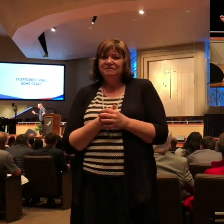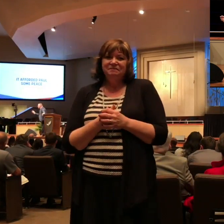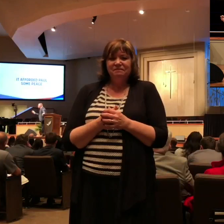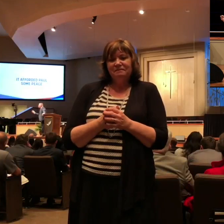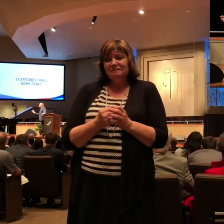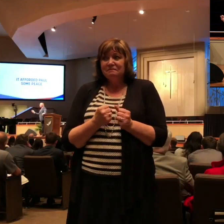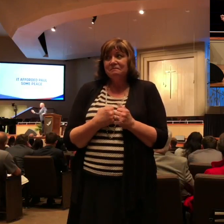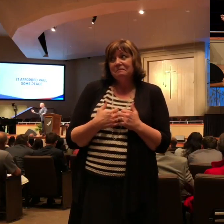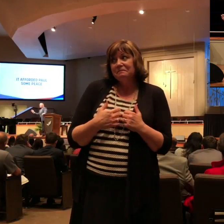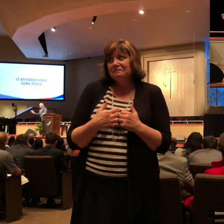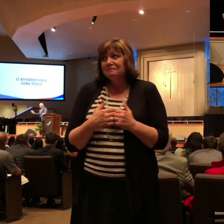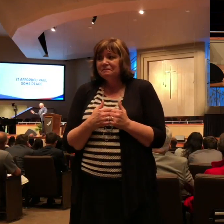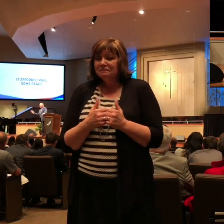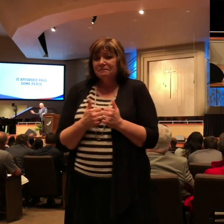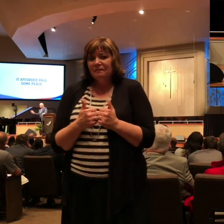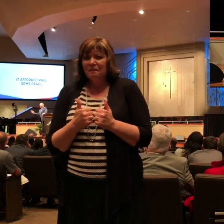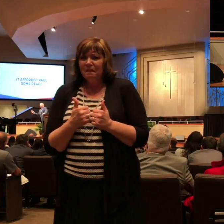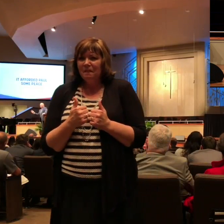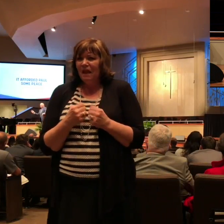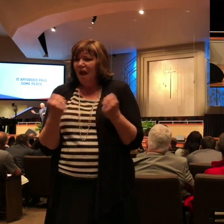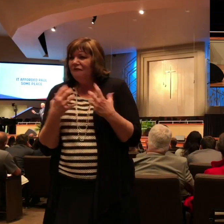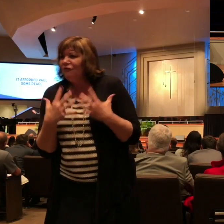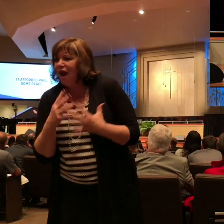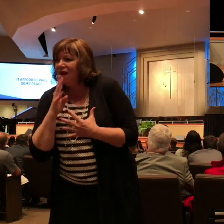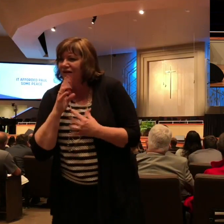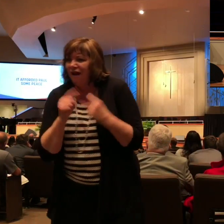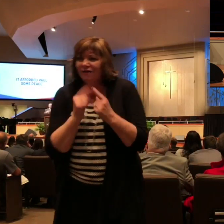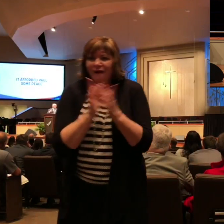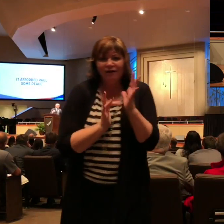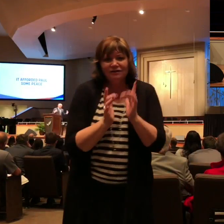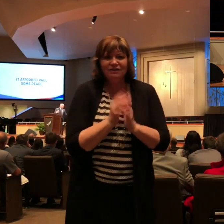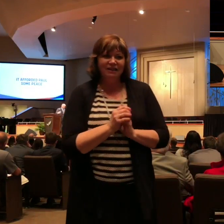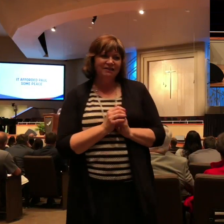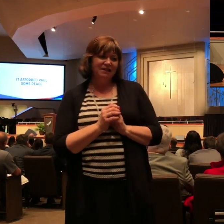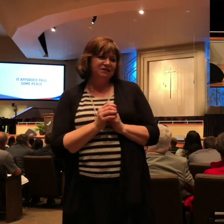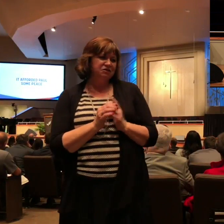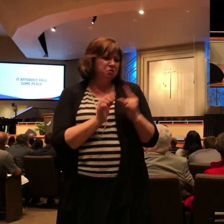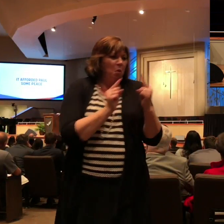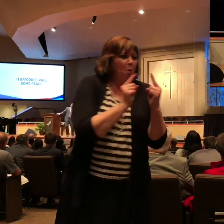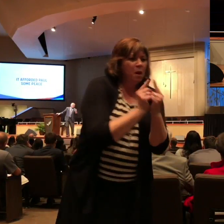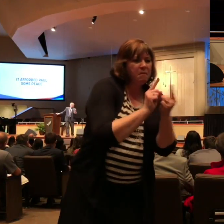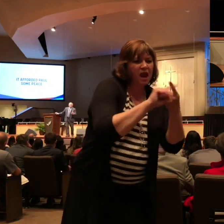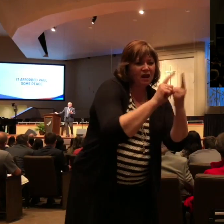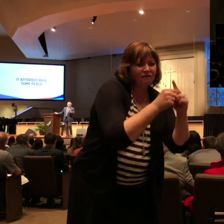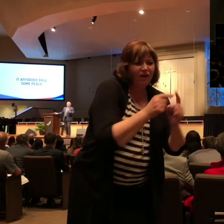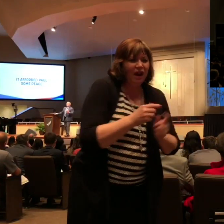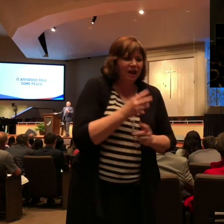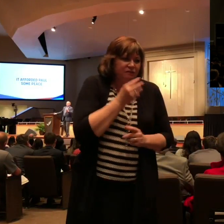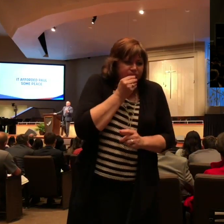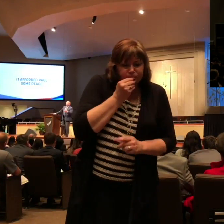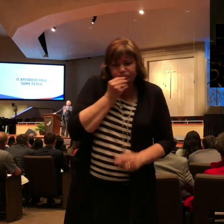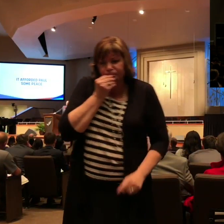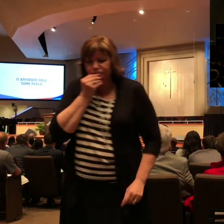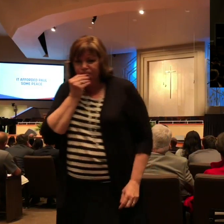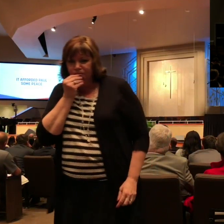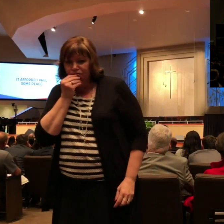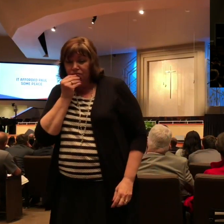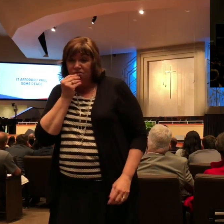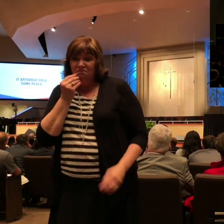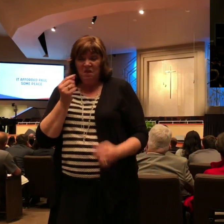well I'm not sure what they're going to think or say we're around some family members and we don't know if it's appropriate to talk